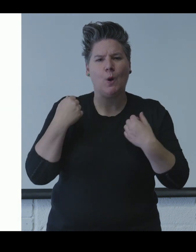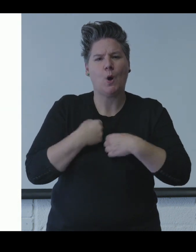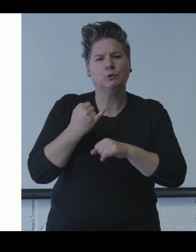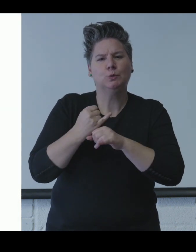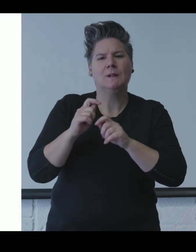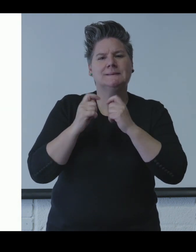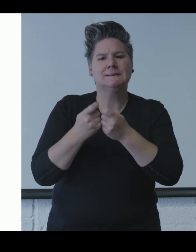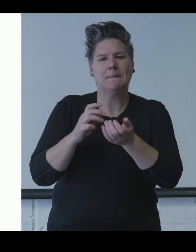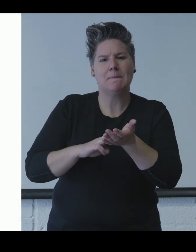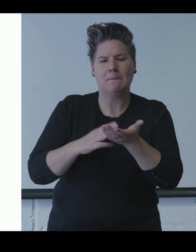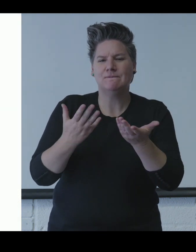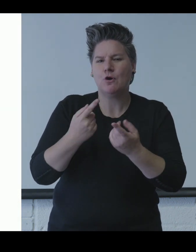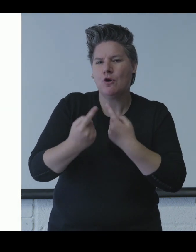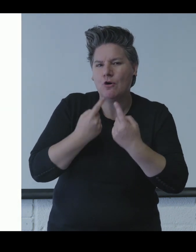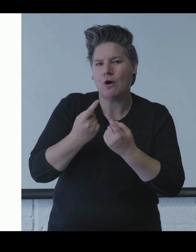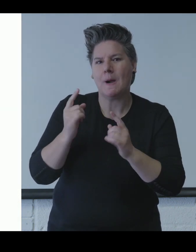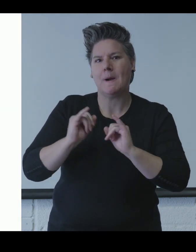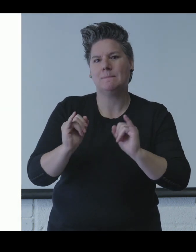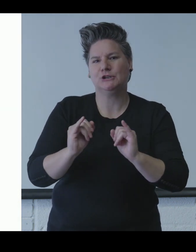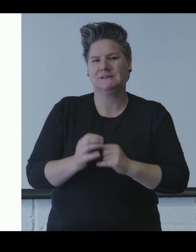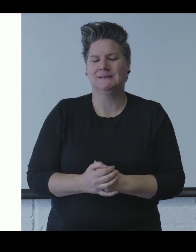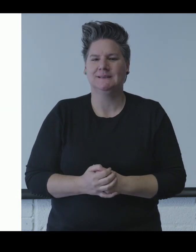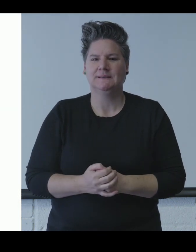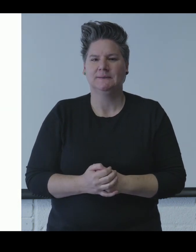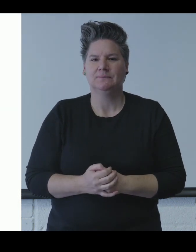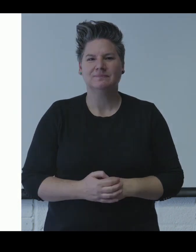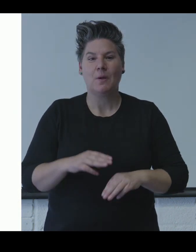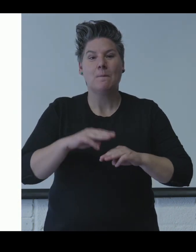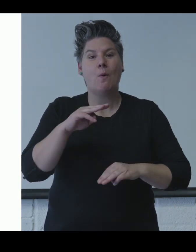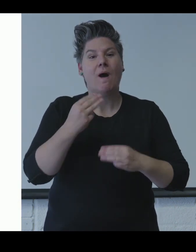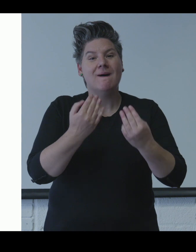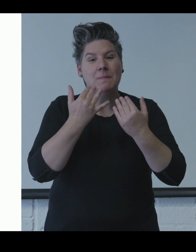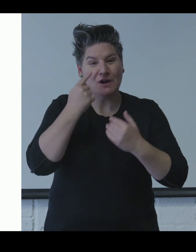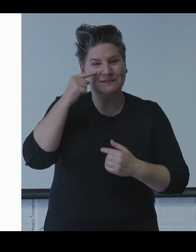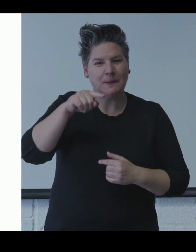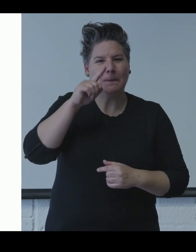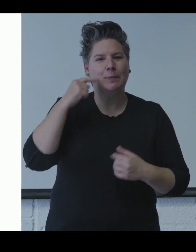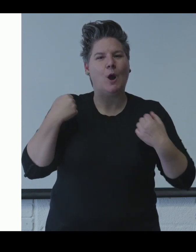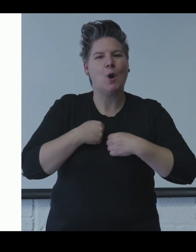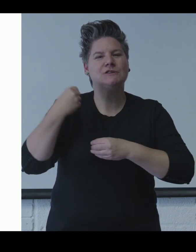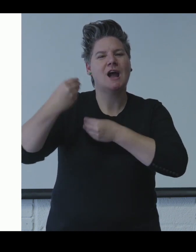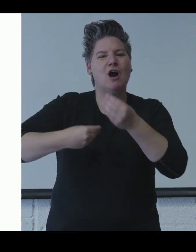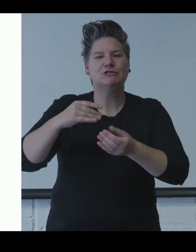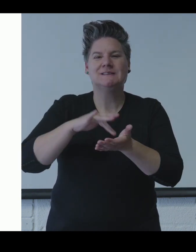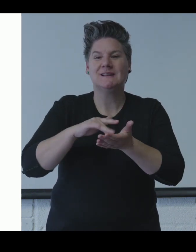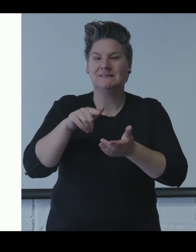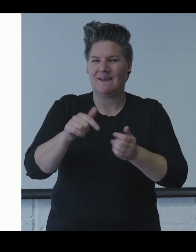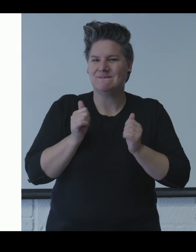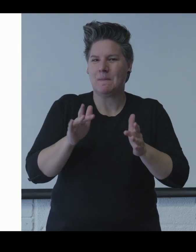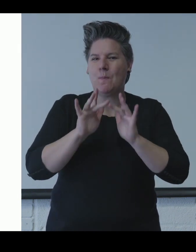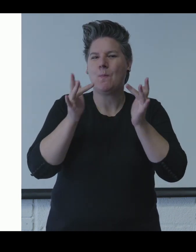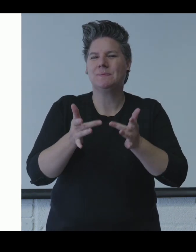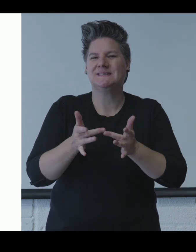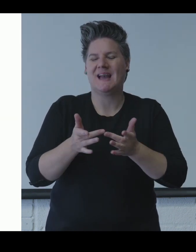Always follow Bluecoat School team members' instructions in an emergency. Additional information on the Bluecoat Heritage